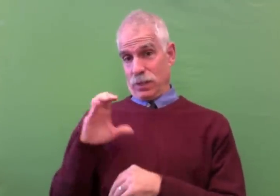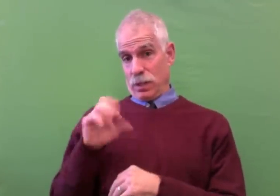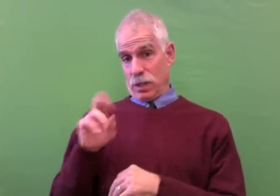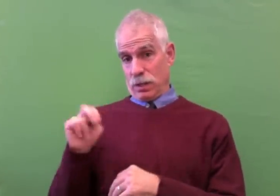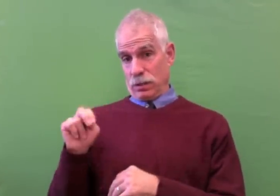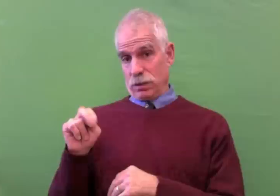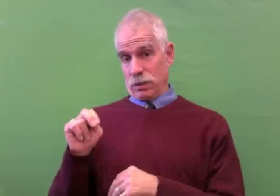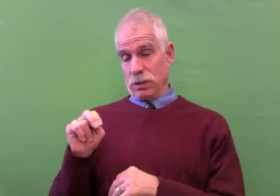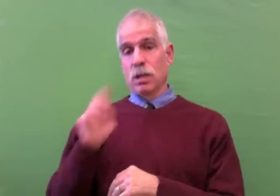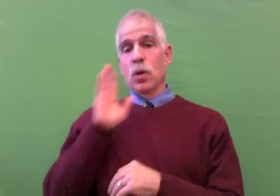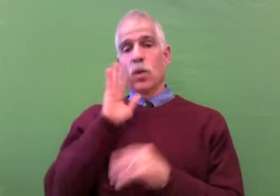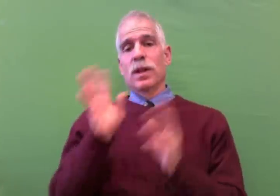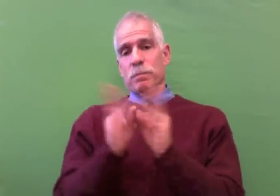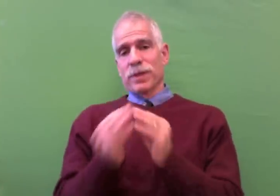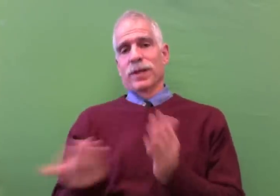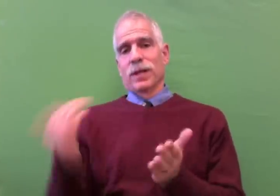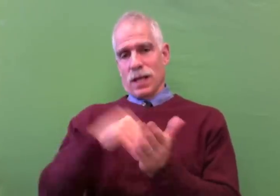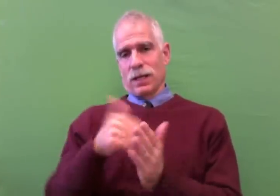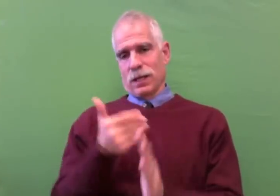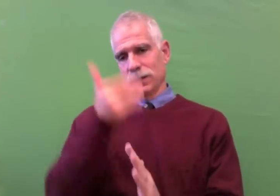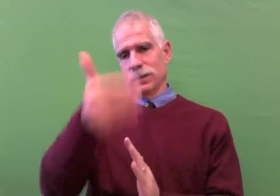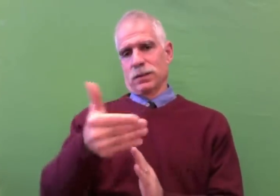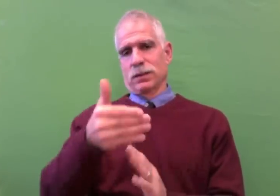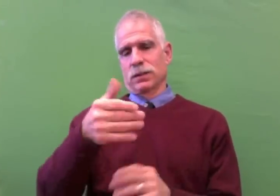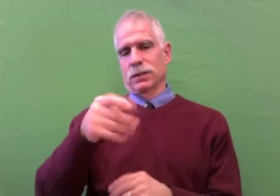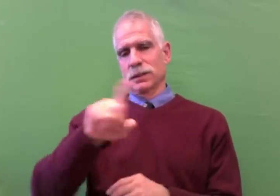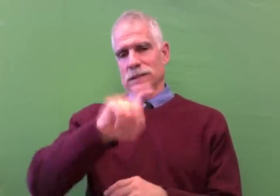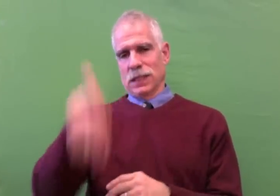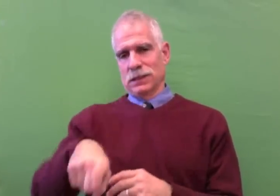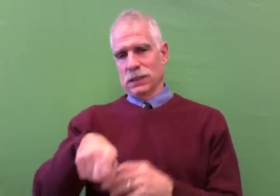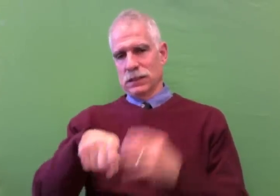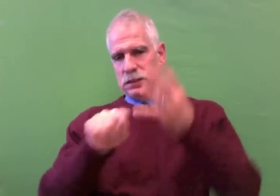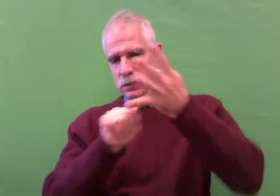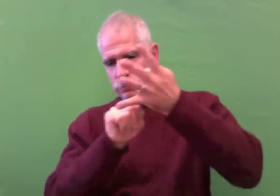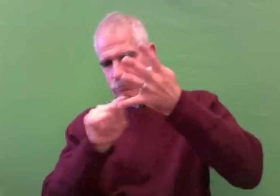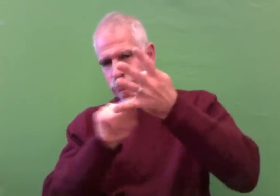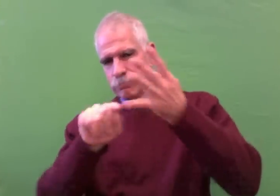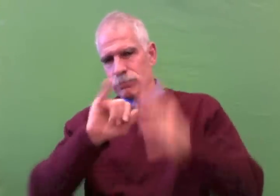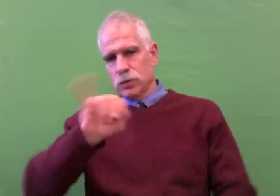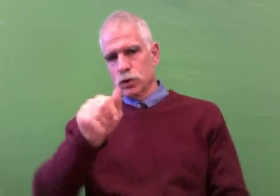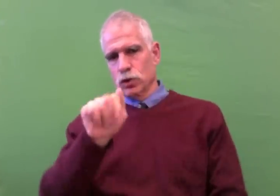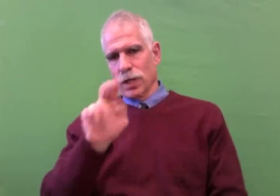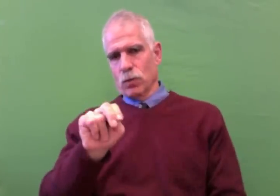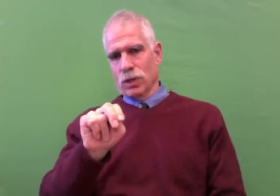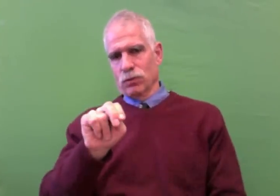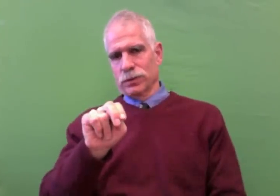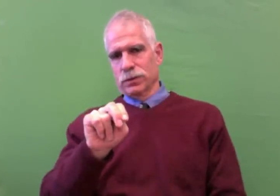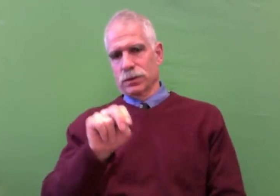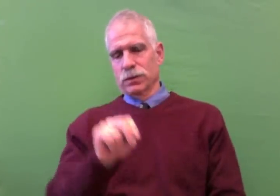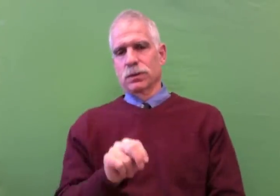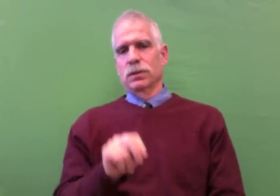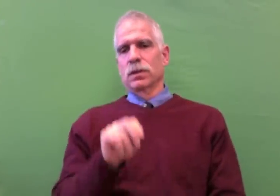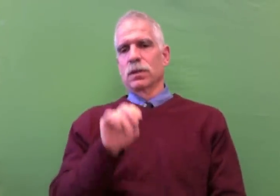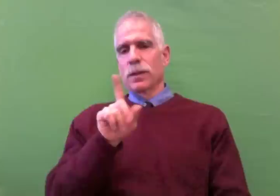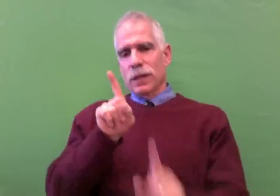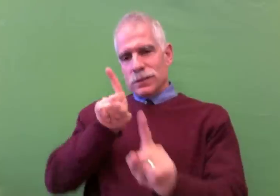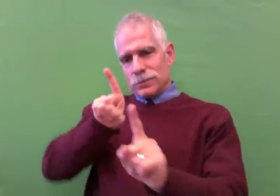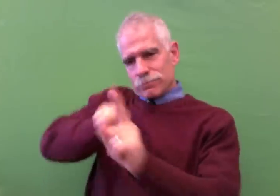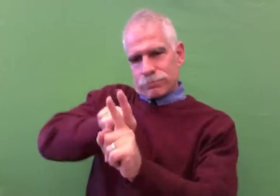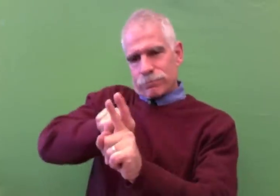The steering committee's meeting in Connecticut happened earlier this year in September, and we will have another meeting in